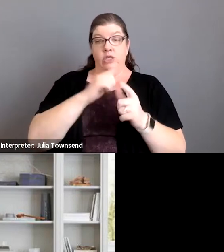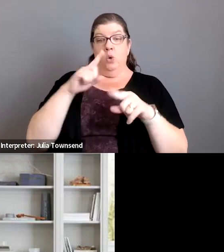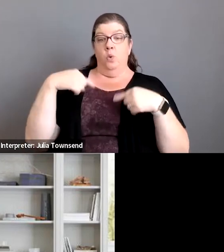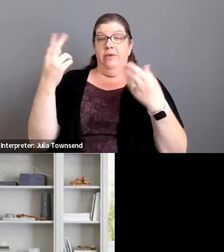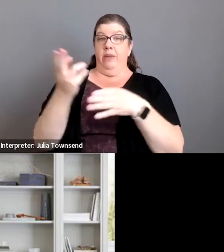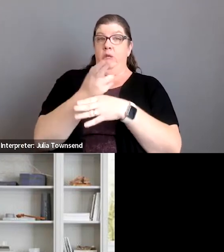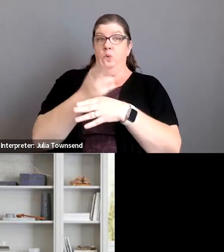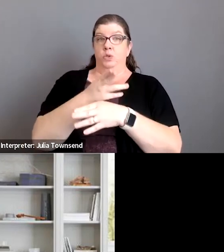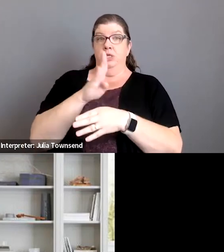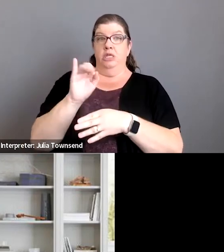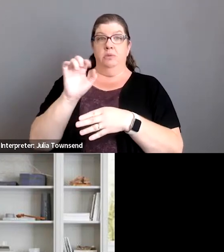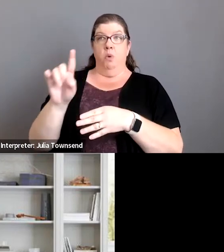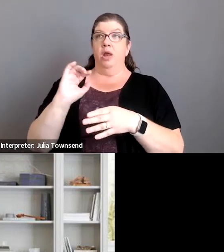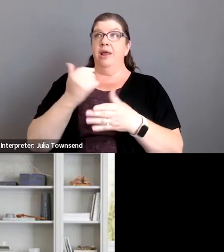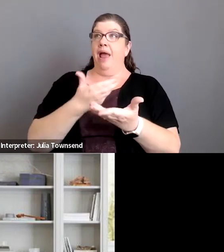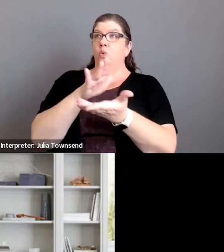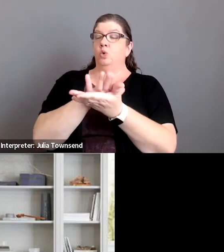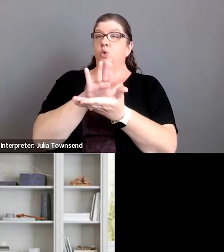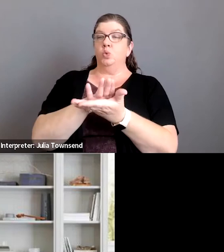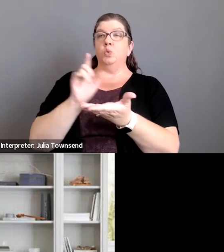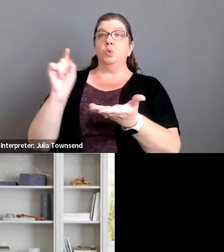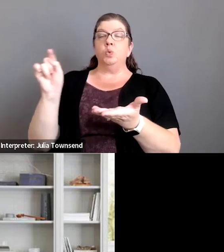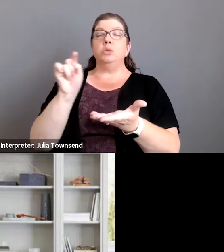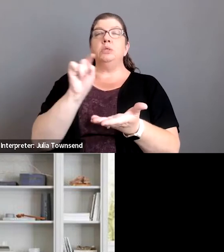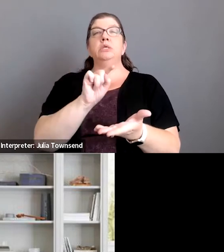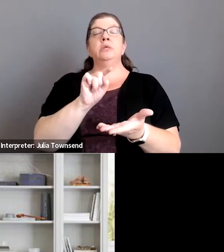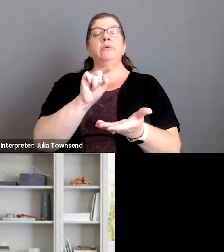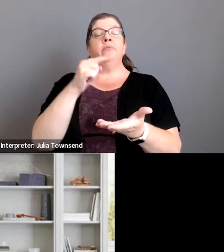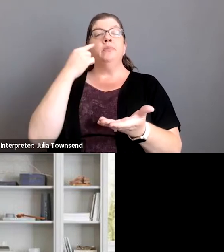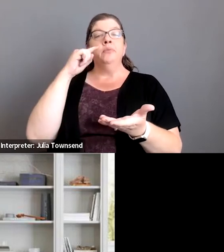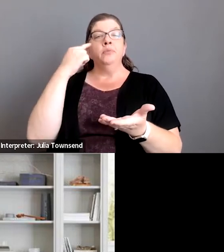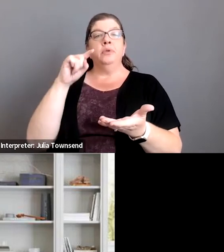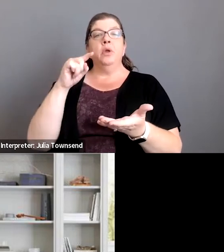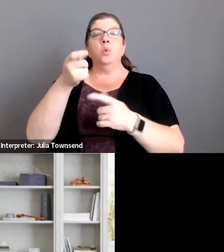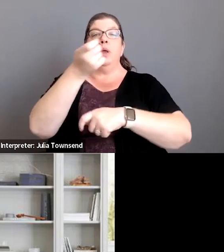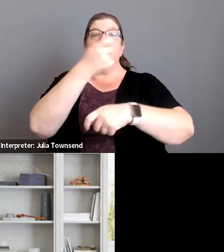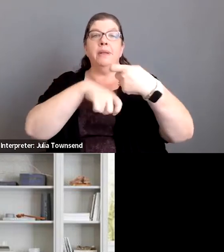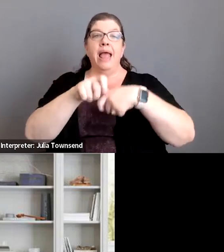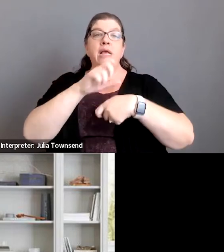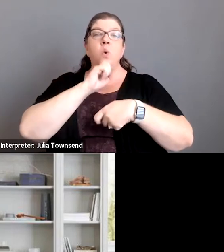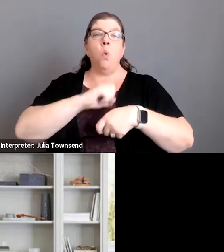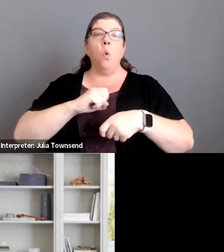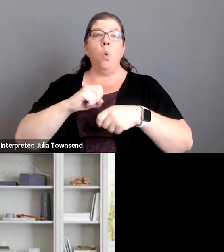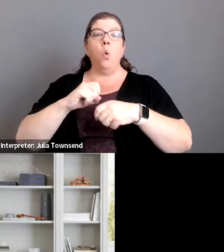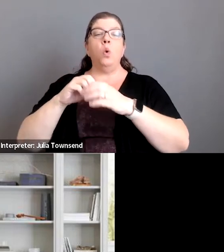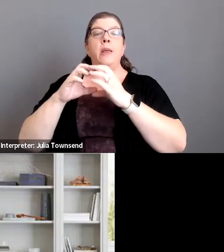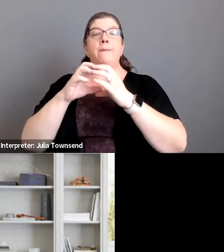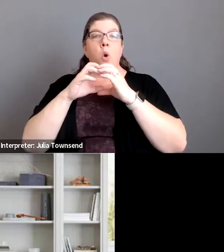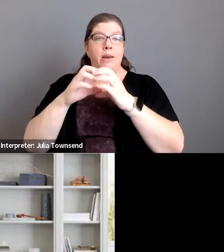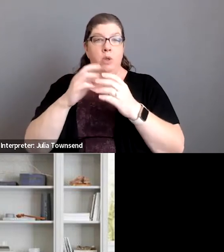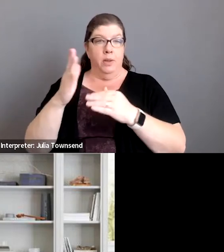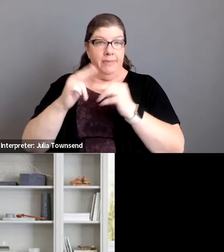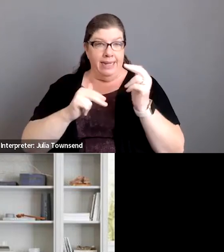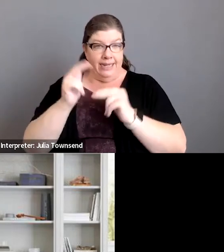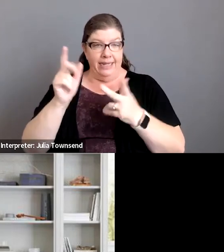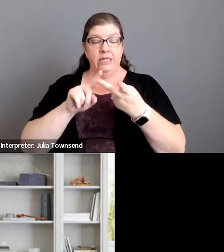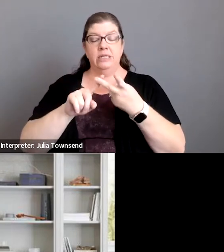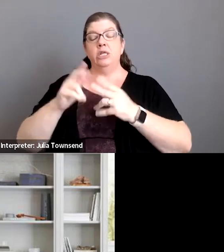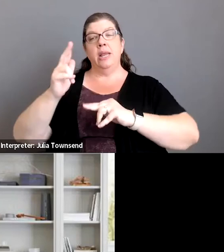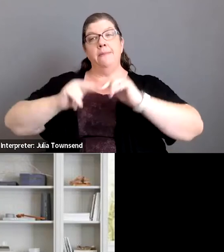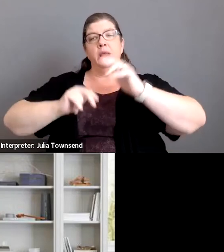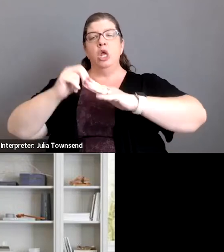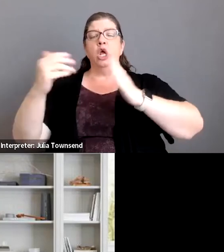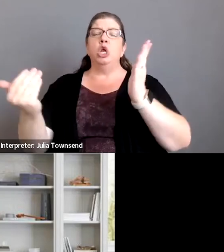been using these bonds on our school sites to replace old portables to build brand new